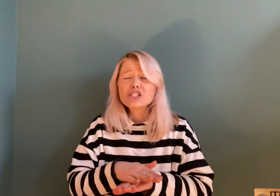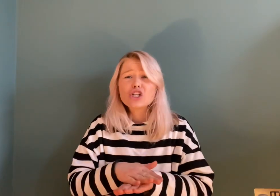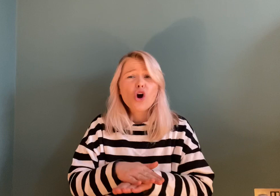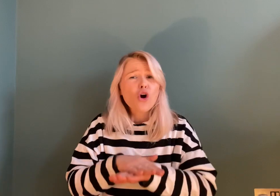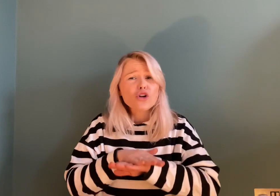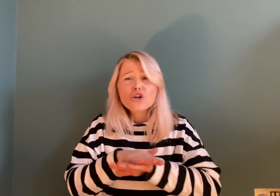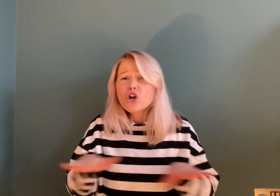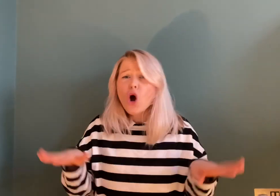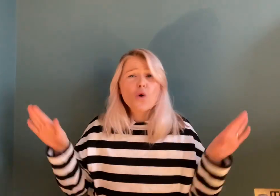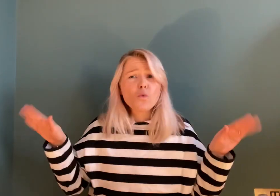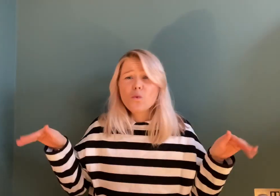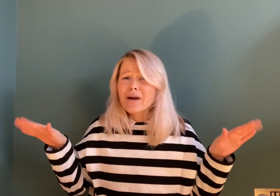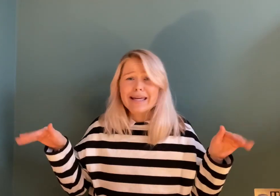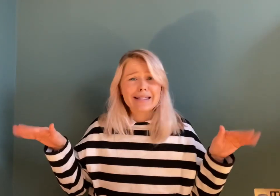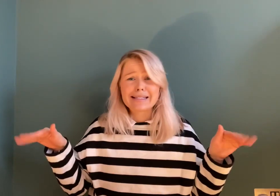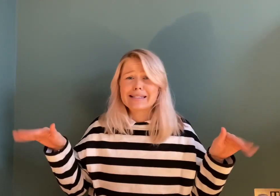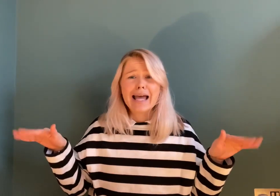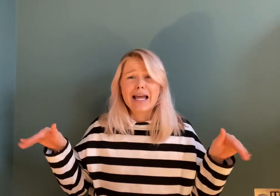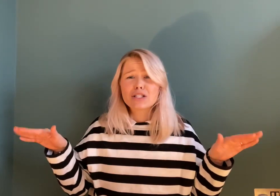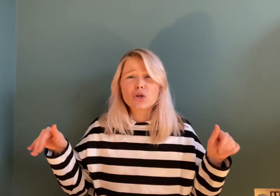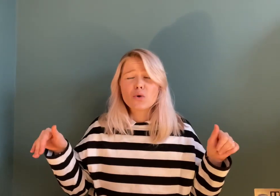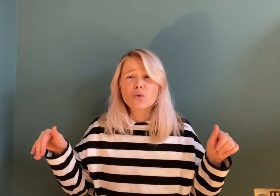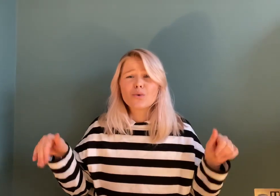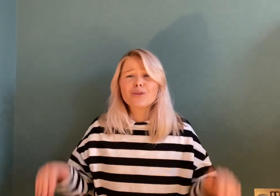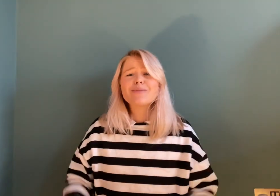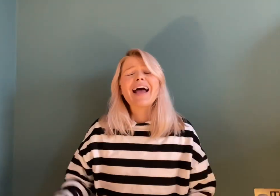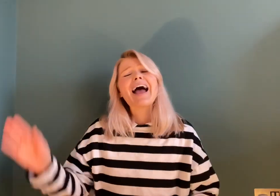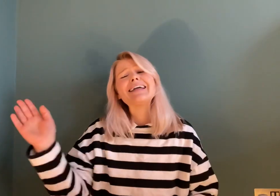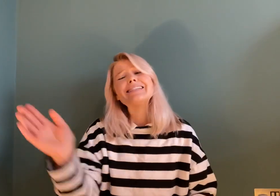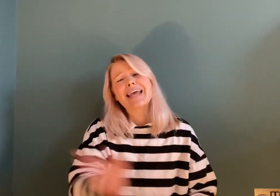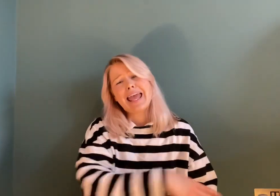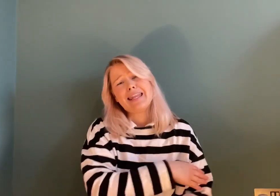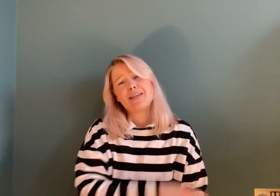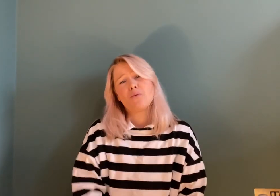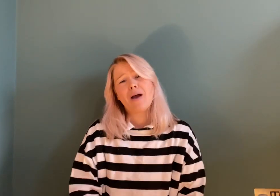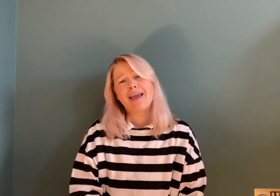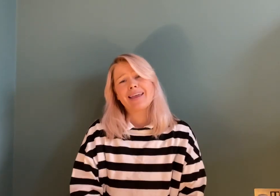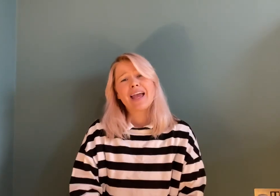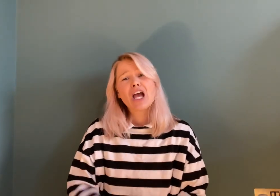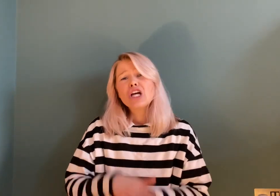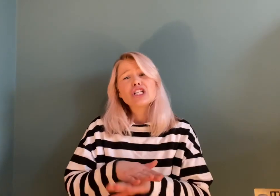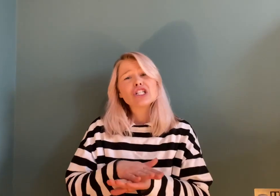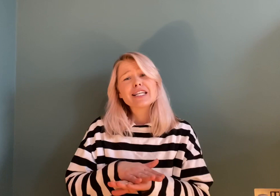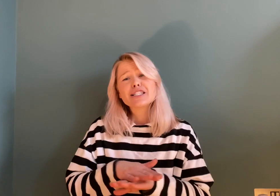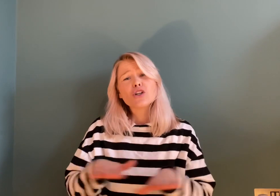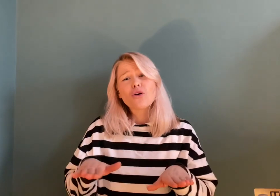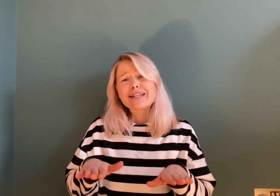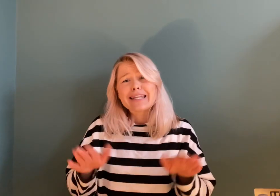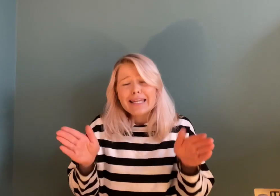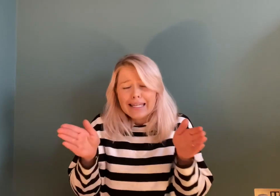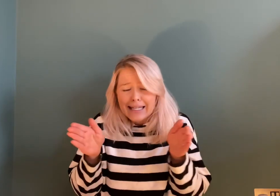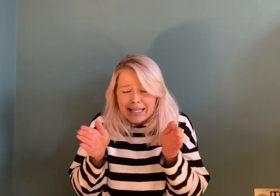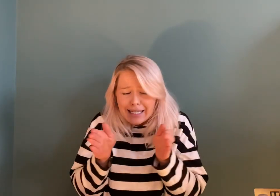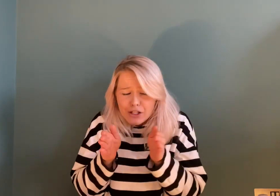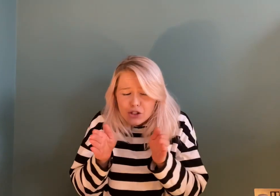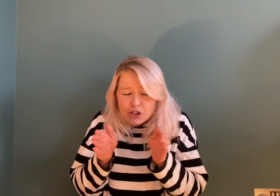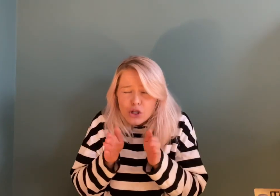got no wings at all. And anyway, she's not nearly so